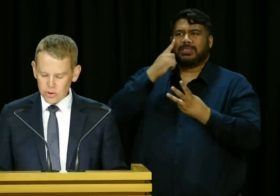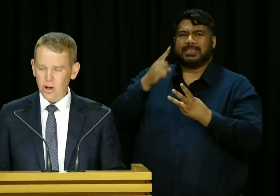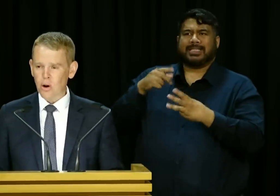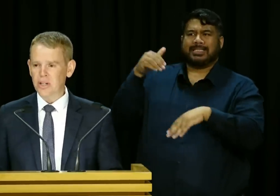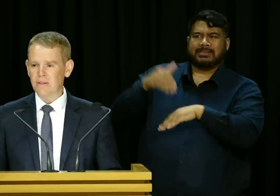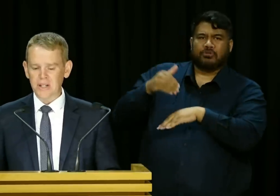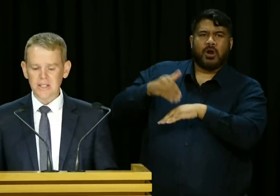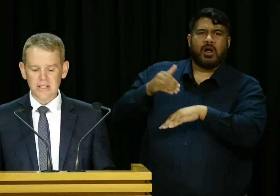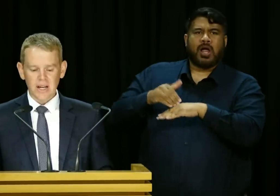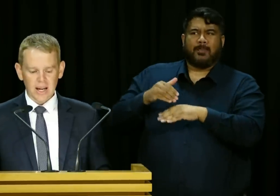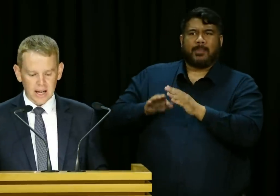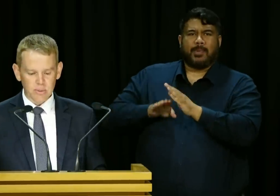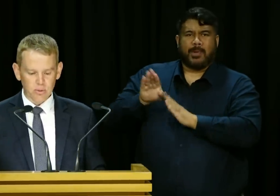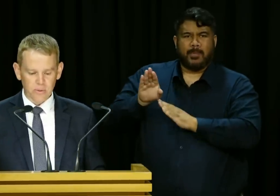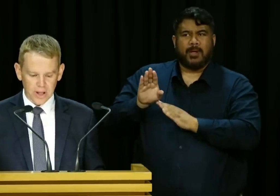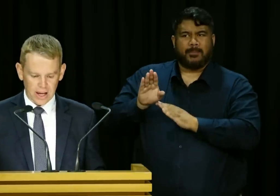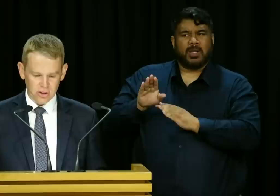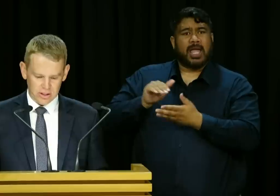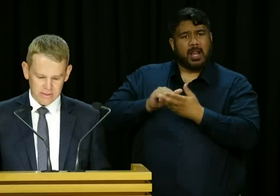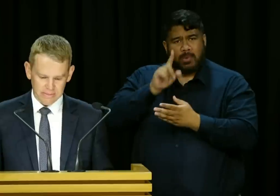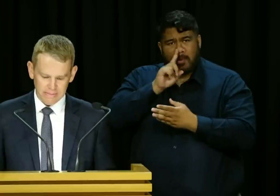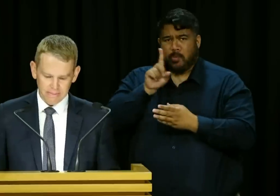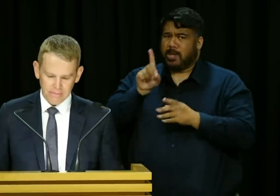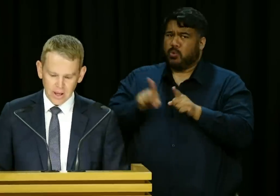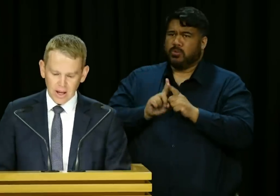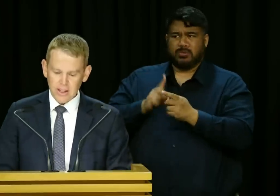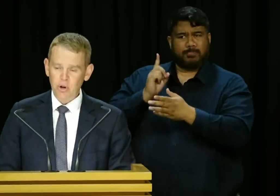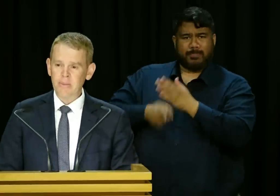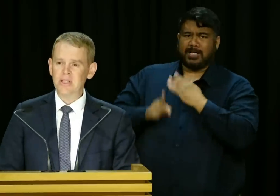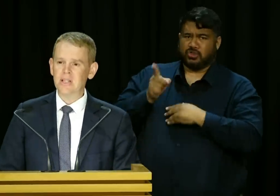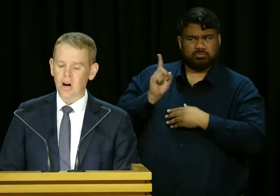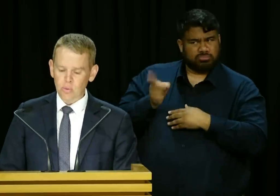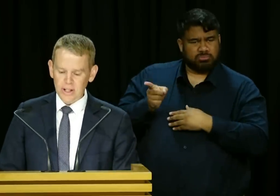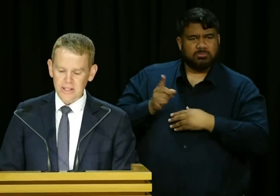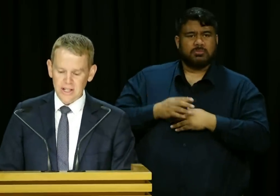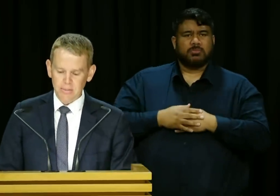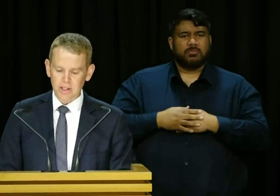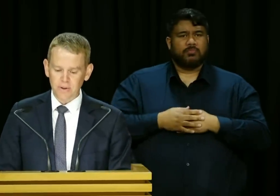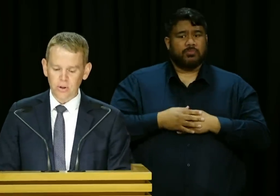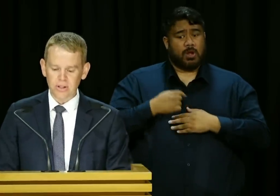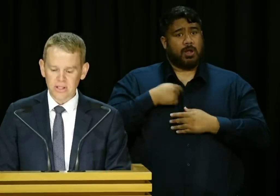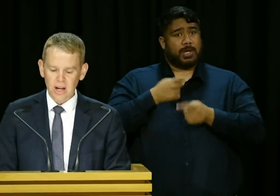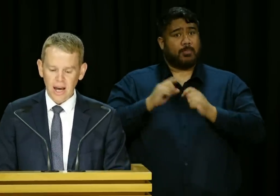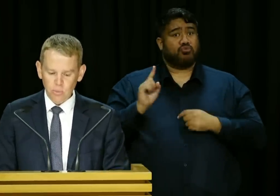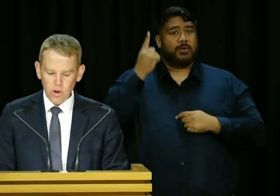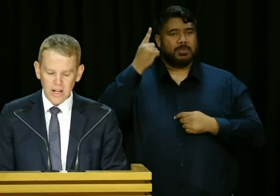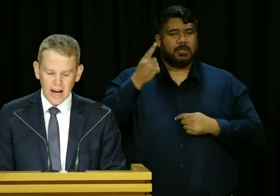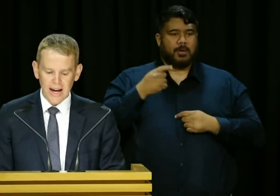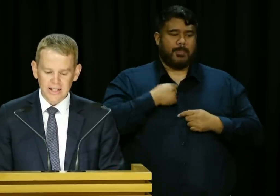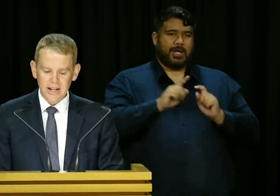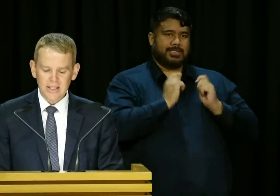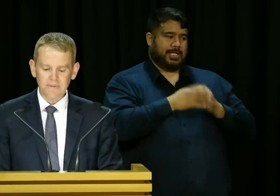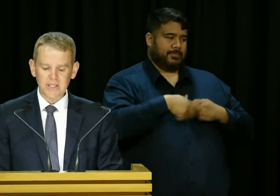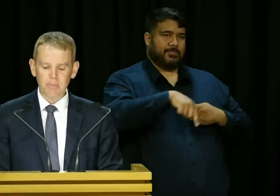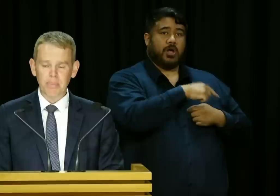whilst also holding offenders accountable for their actions. As Prime Minister, I will lead a team that's focused and working